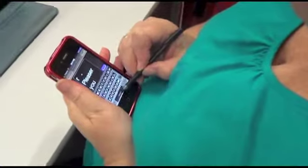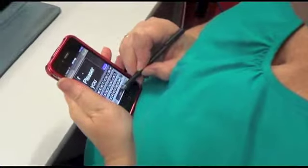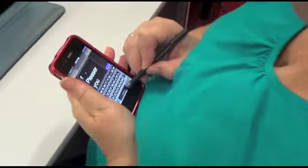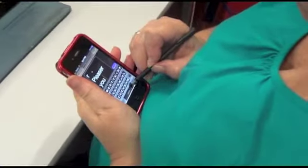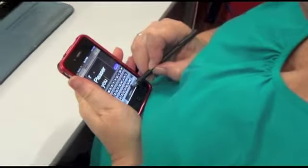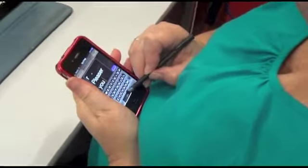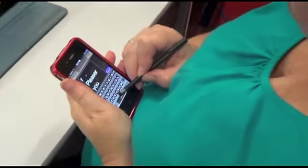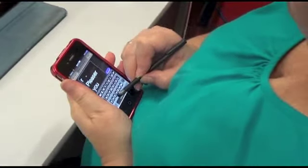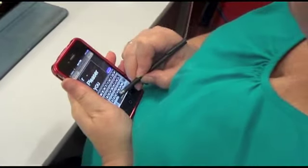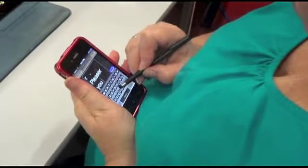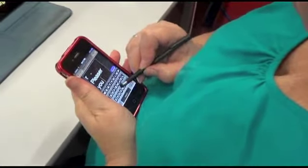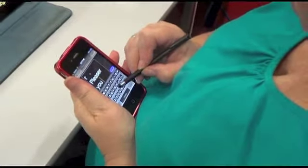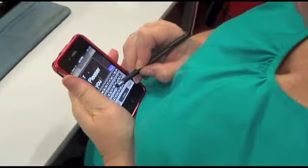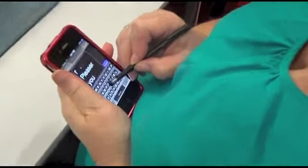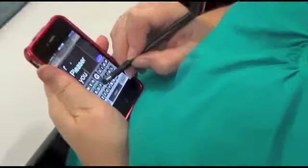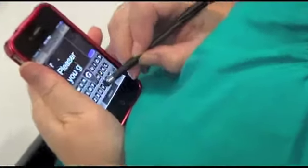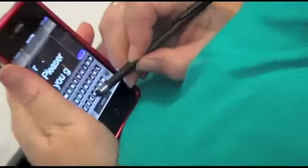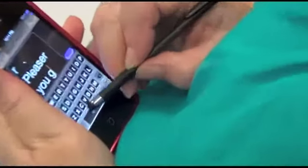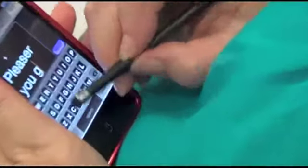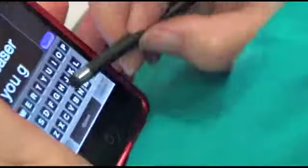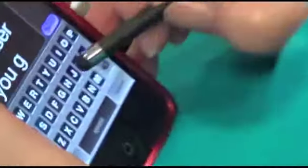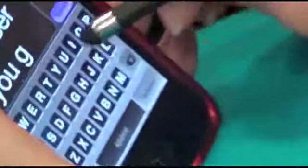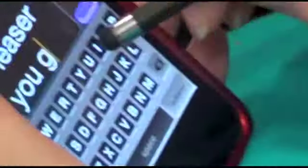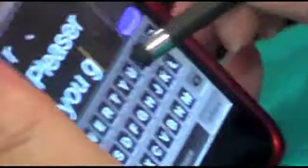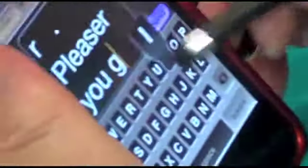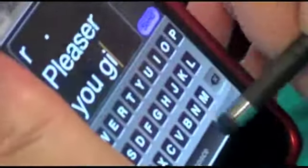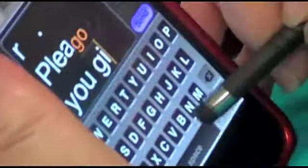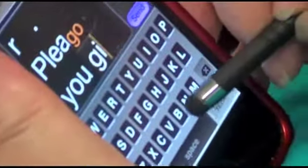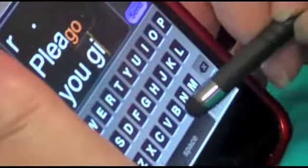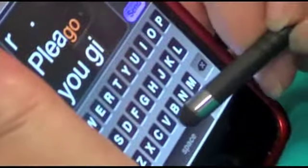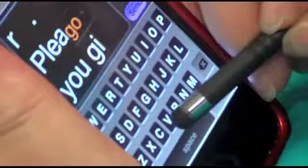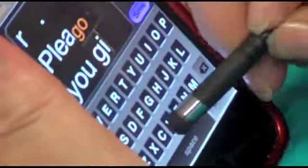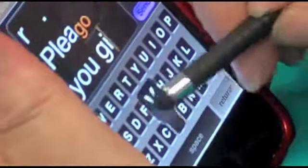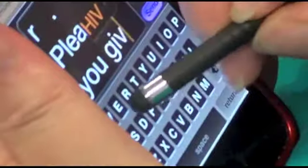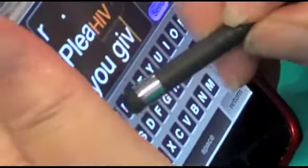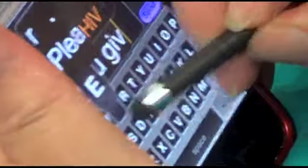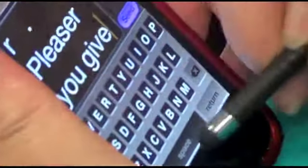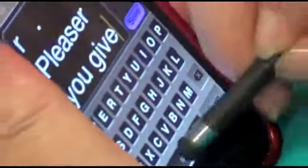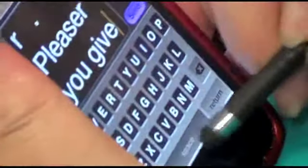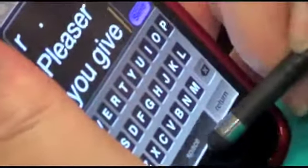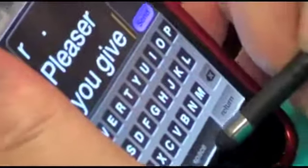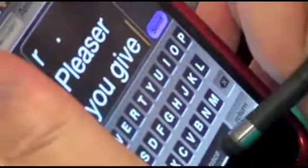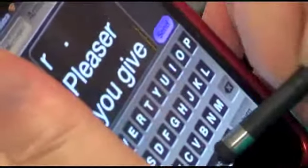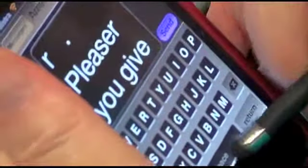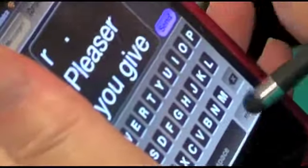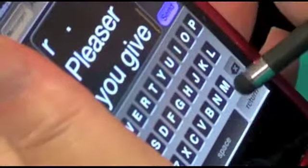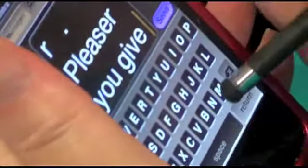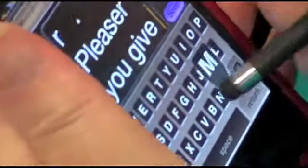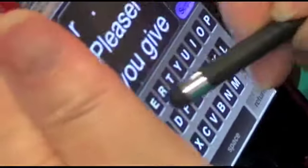the photo that she received was in a package and the package got thrown out along with the address for